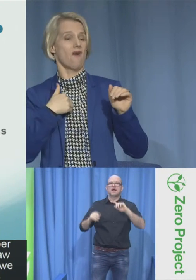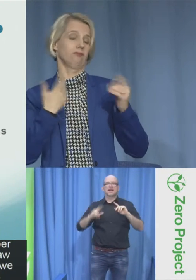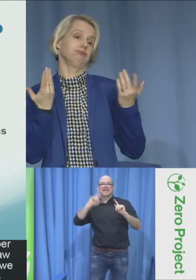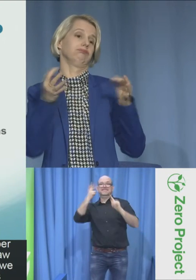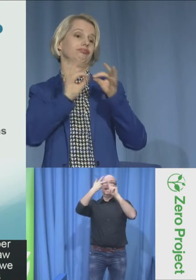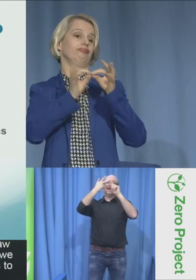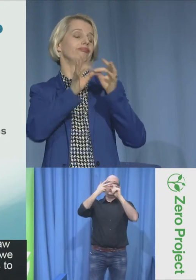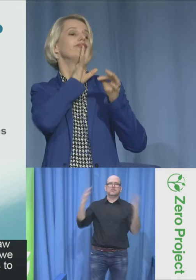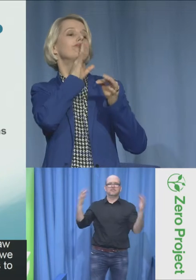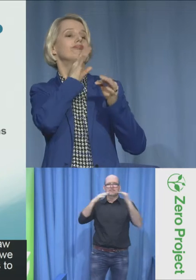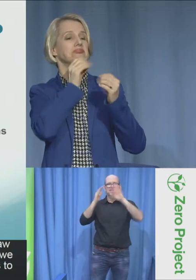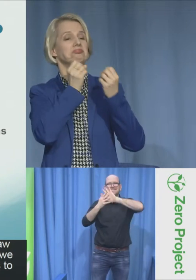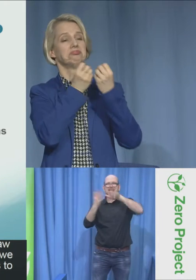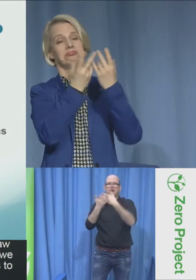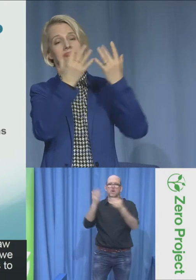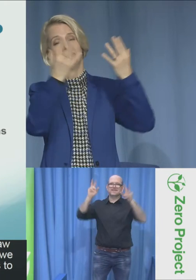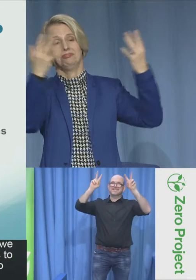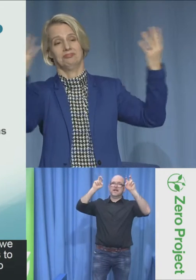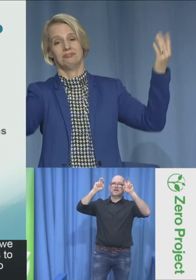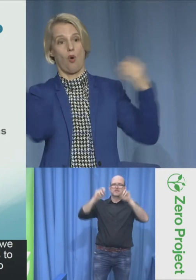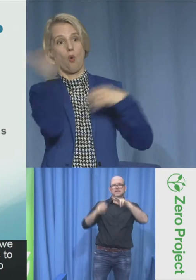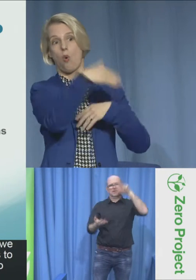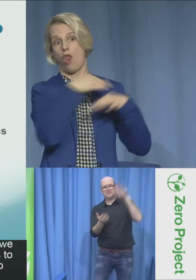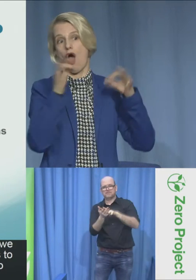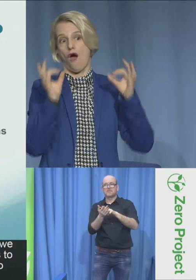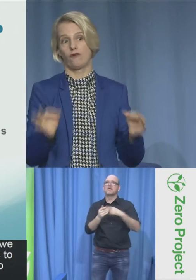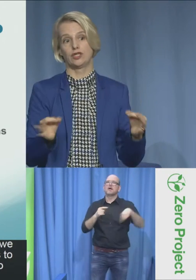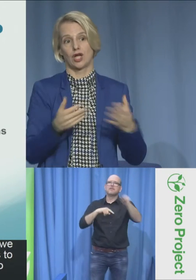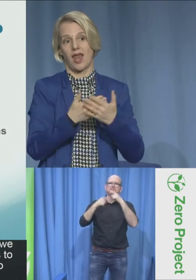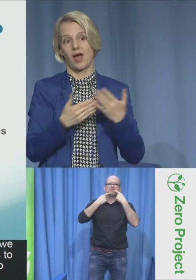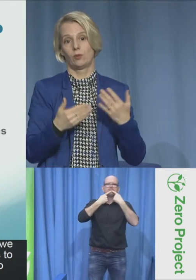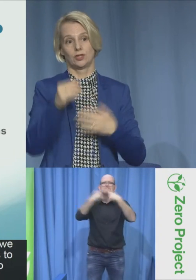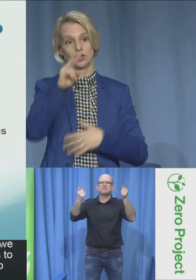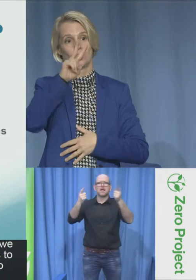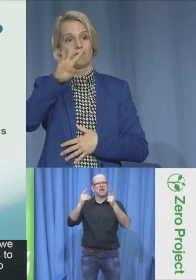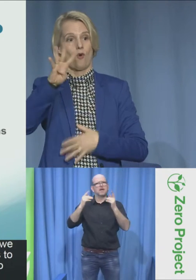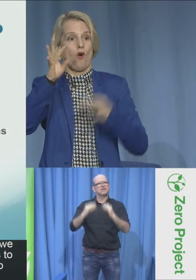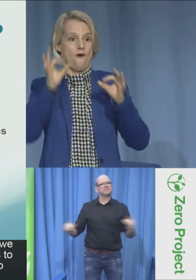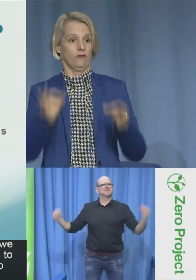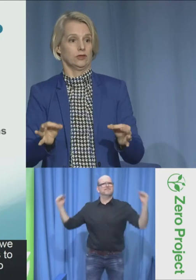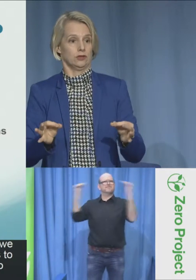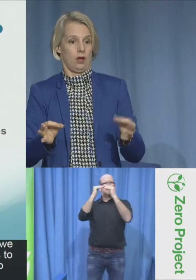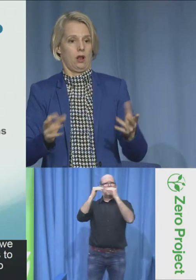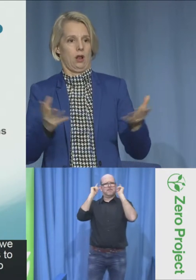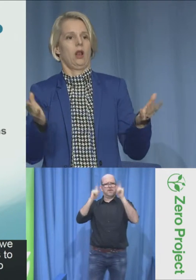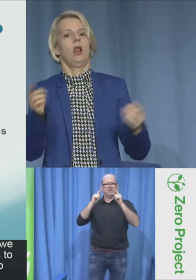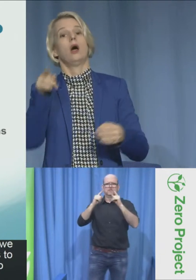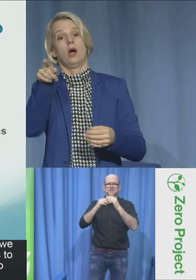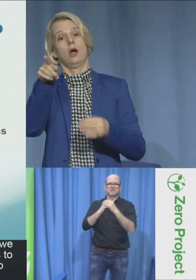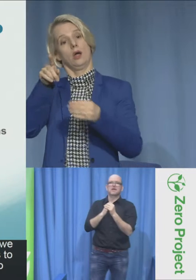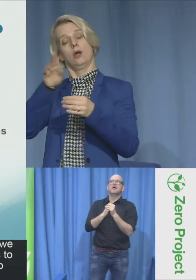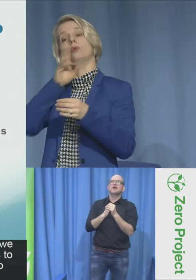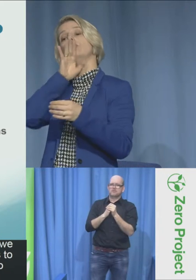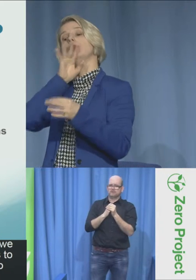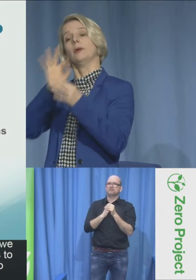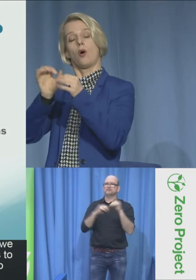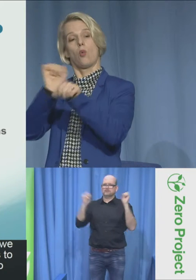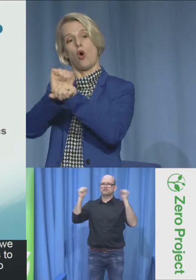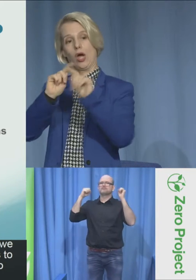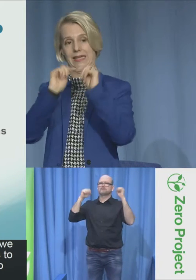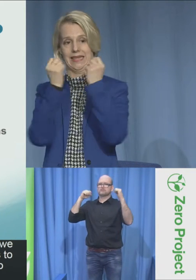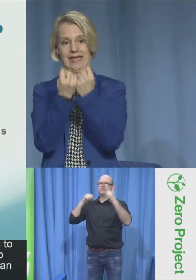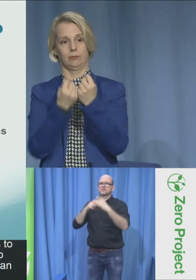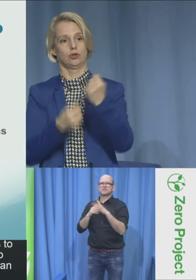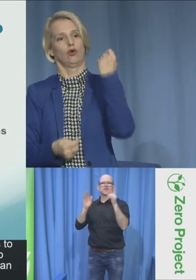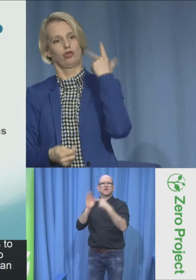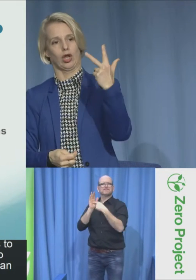have them equal to spoken language interpreters. The European Parliament employs a large number of spoken language interpreters as you can imagine with